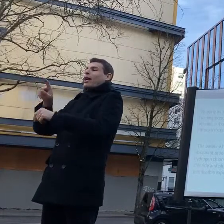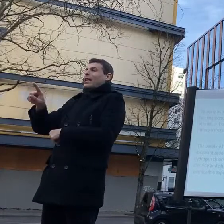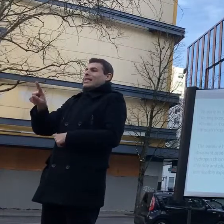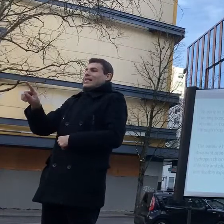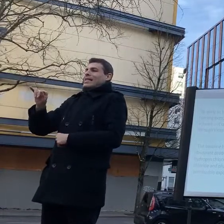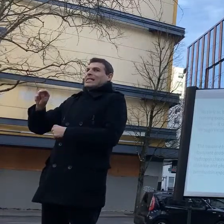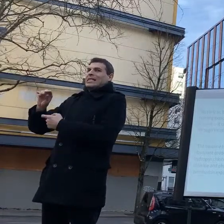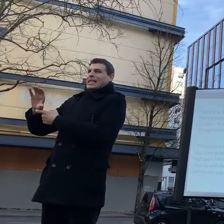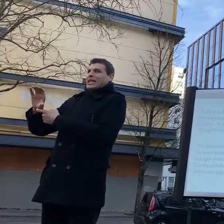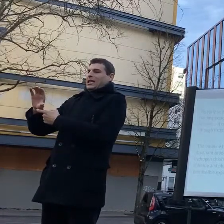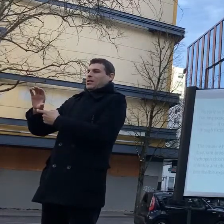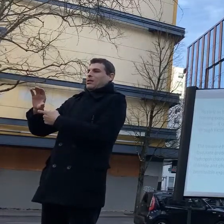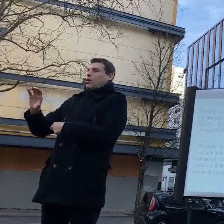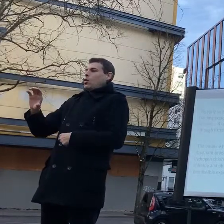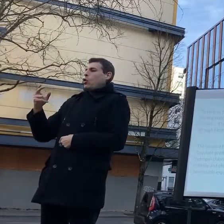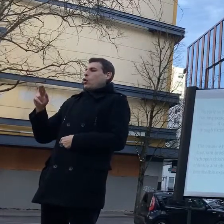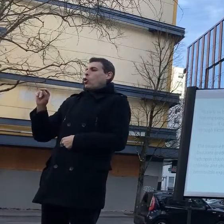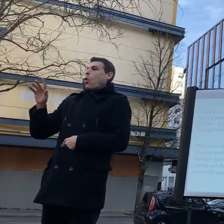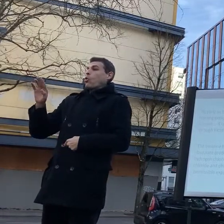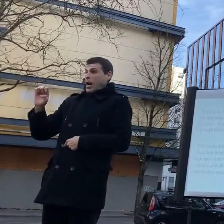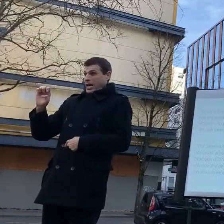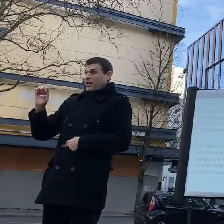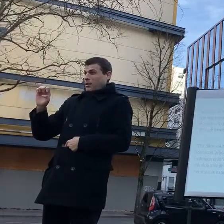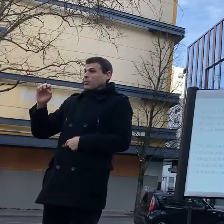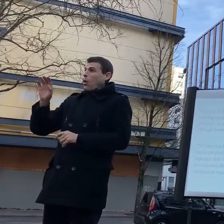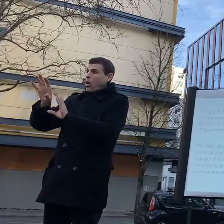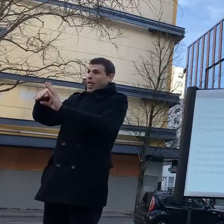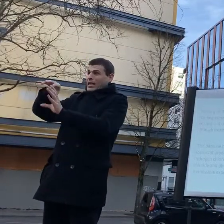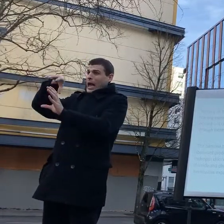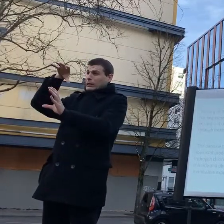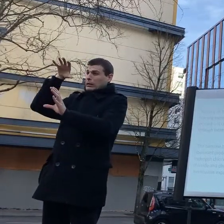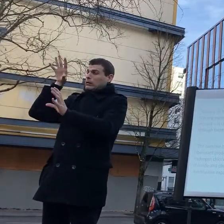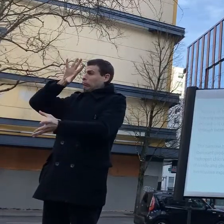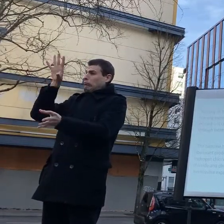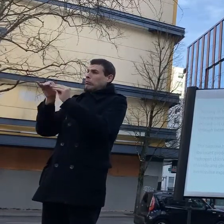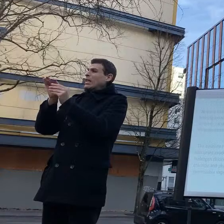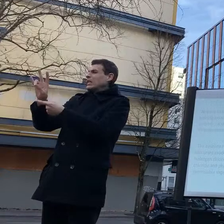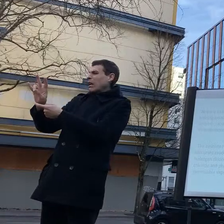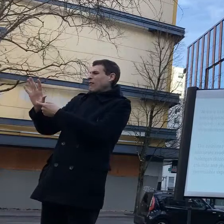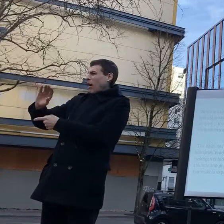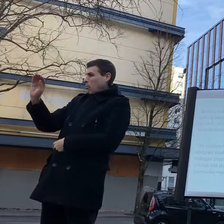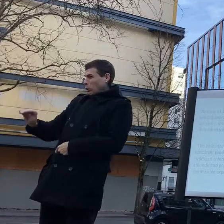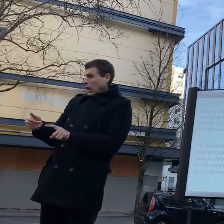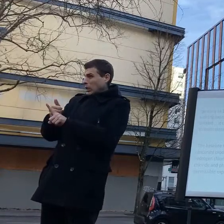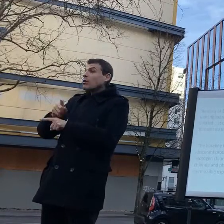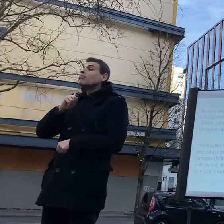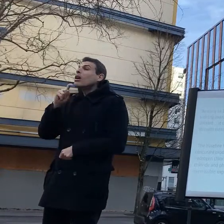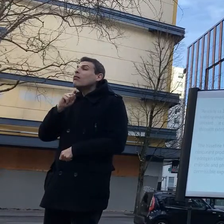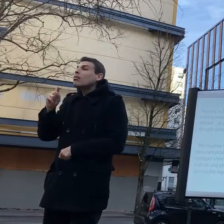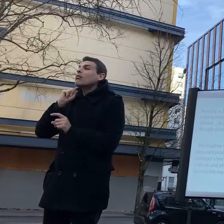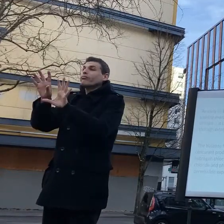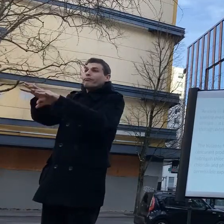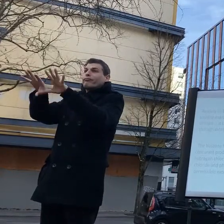metal fume fever a form of heavy metal poisoning the lethality of hc smoke